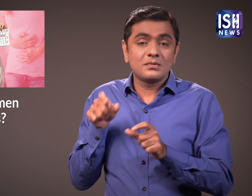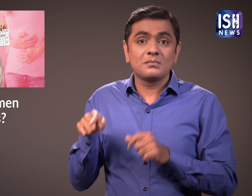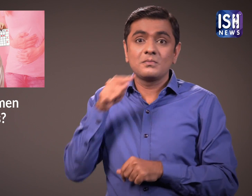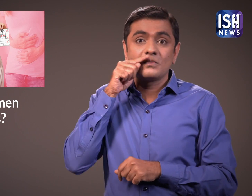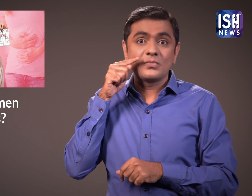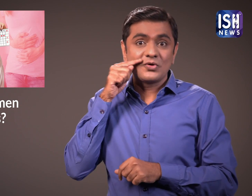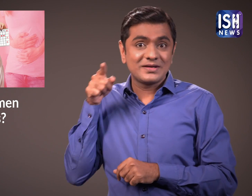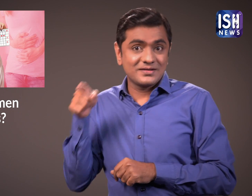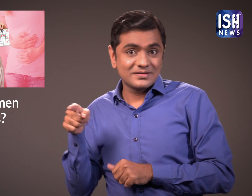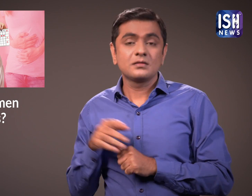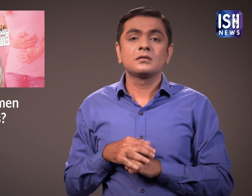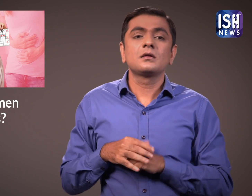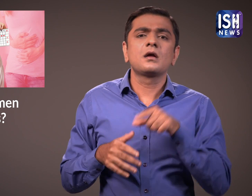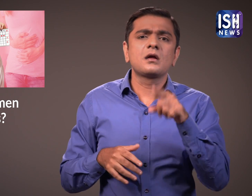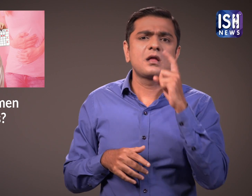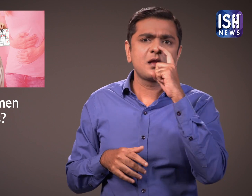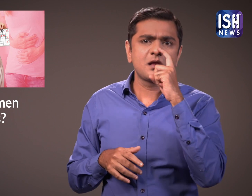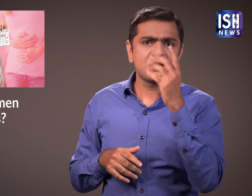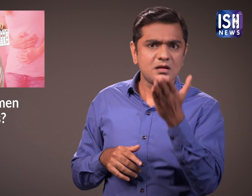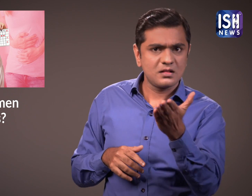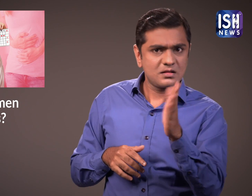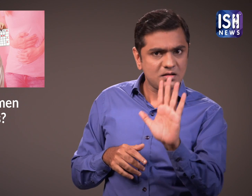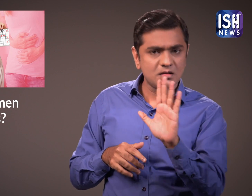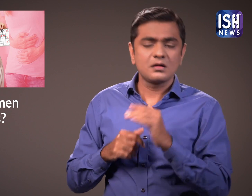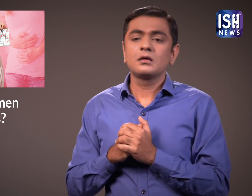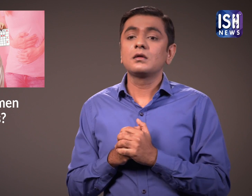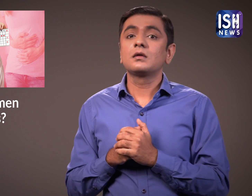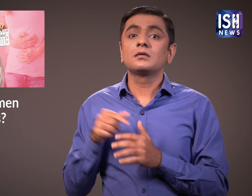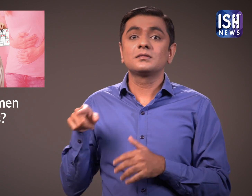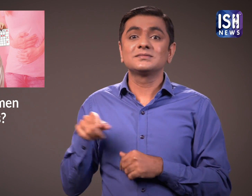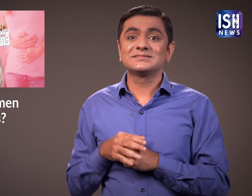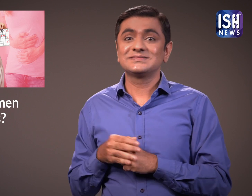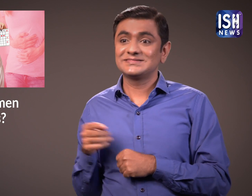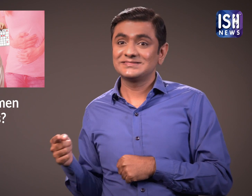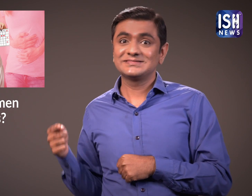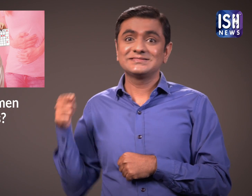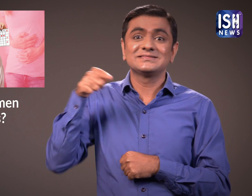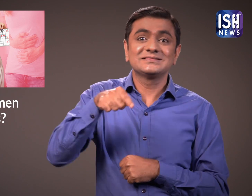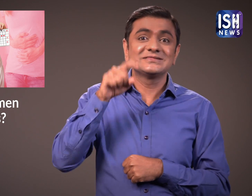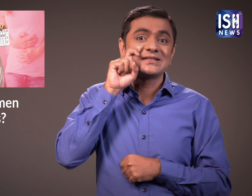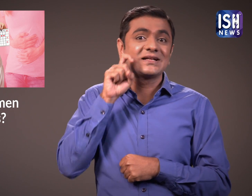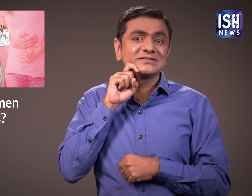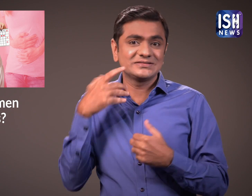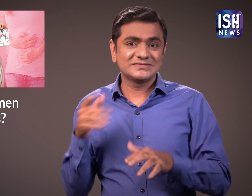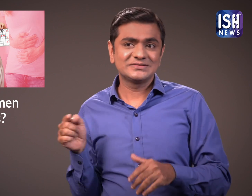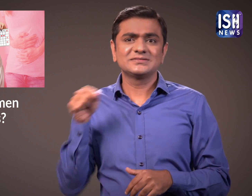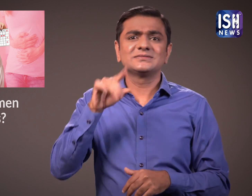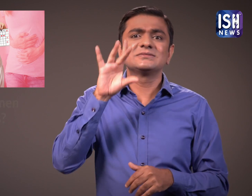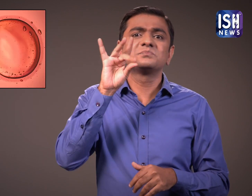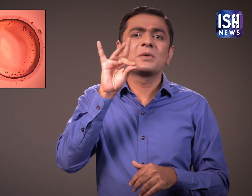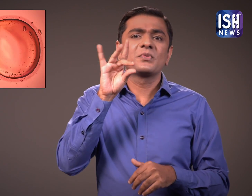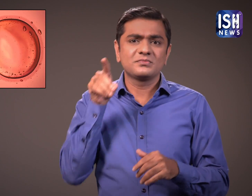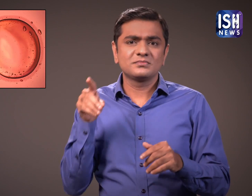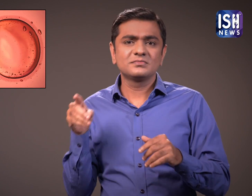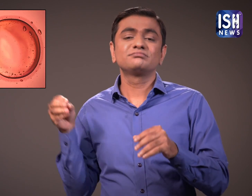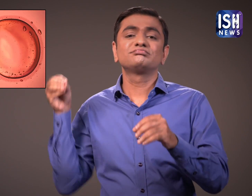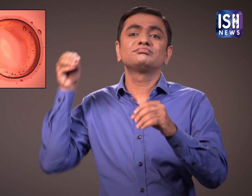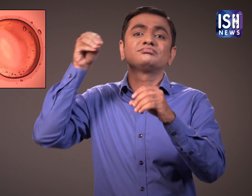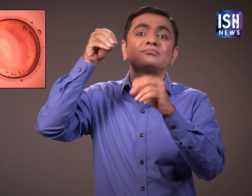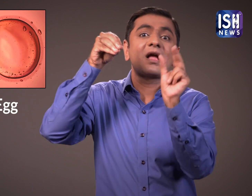When a male and female indulge in sexual intercourse, the sperm meets the egg and fertilises